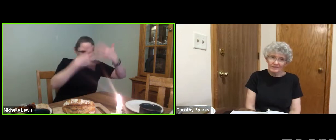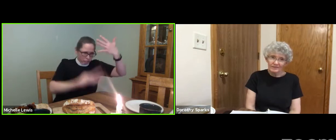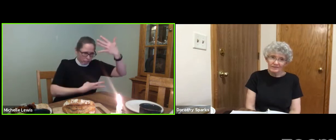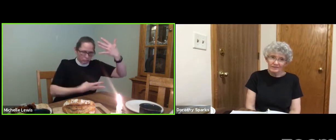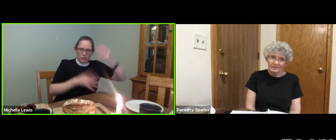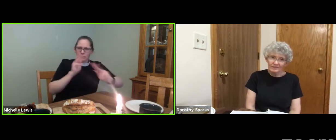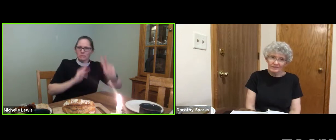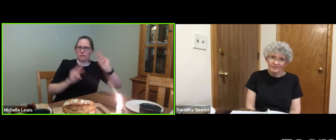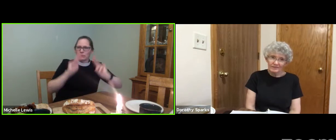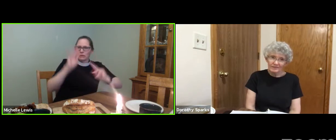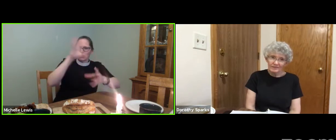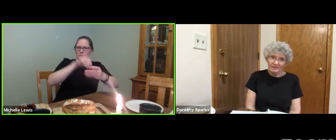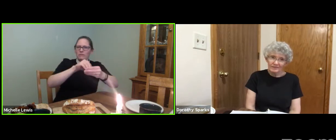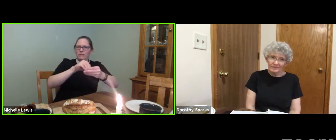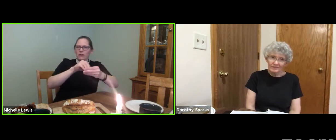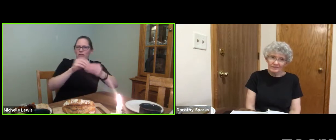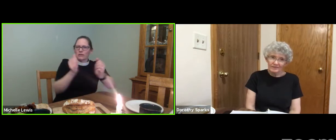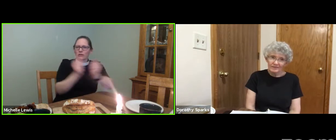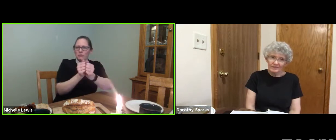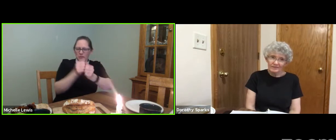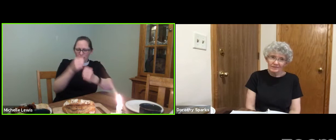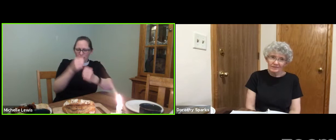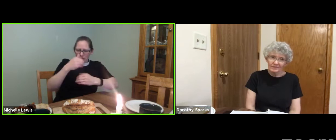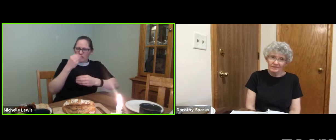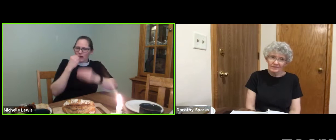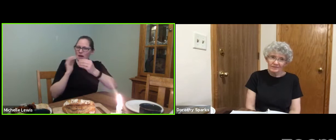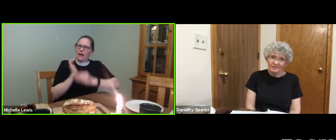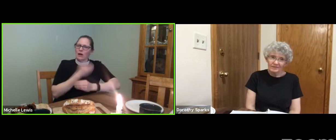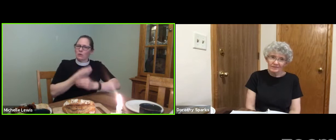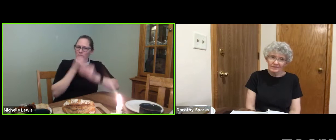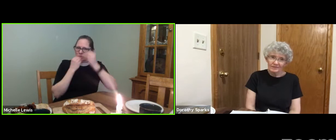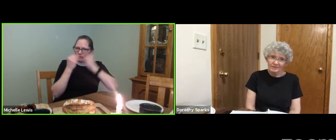of the people who are involved with our food.